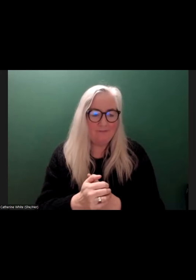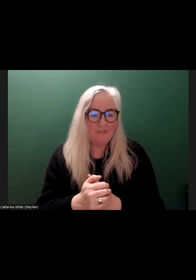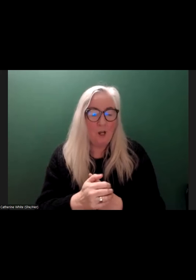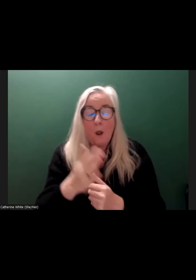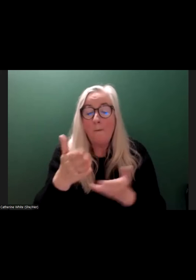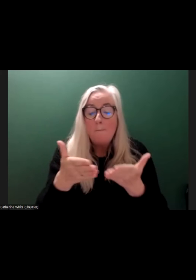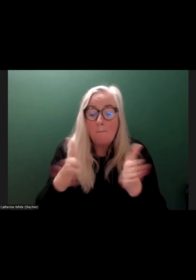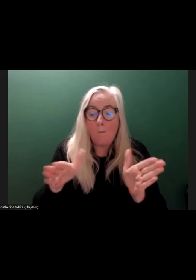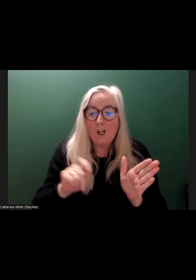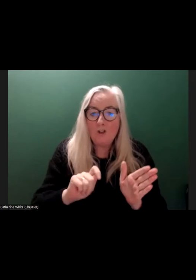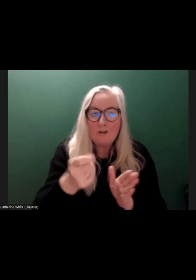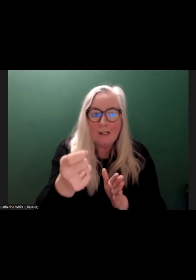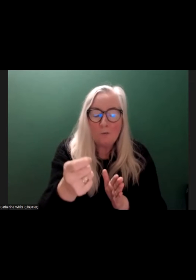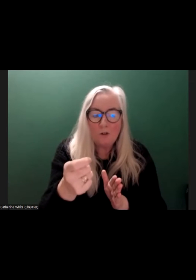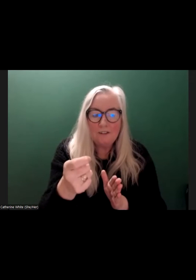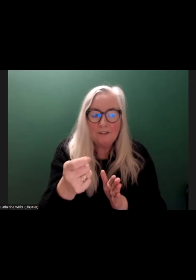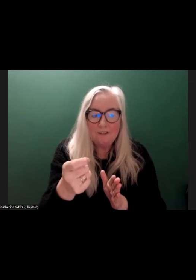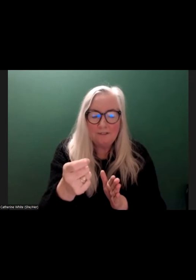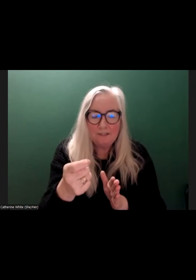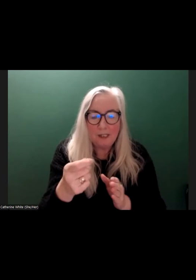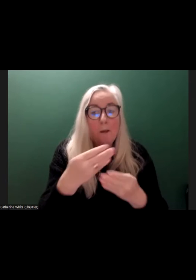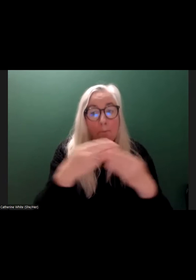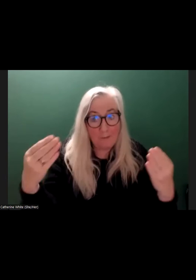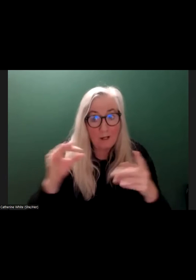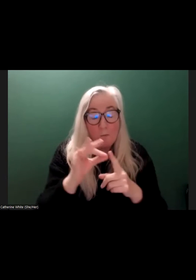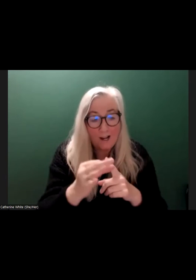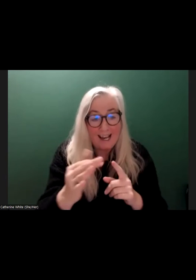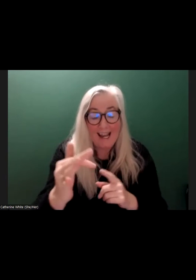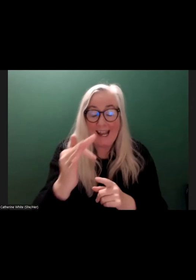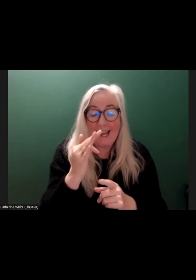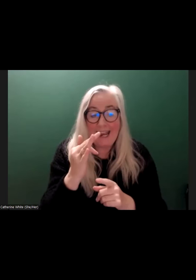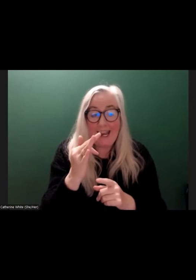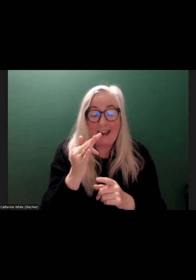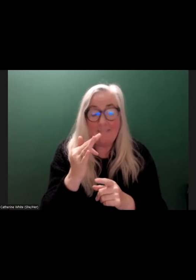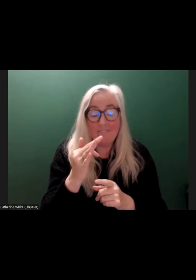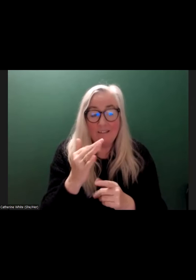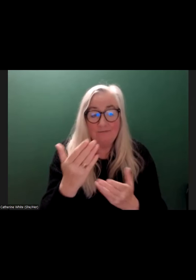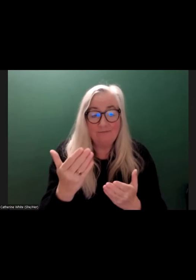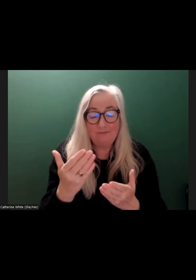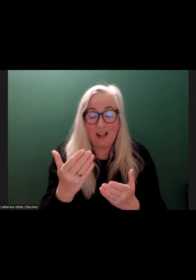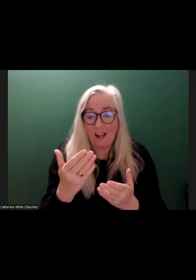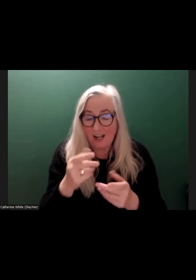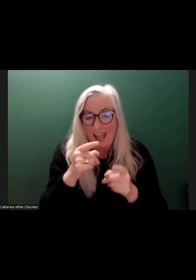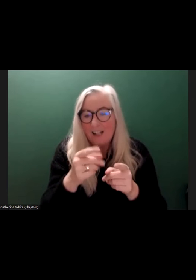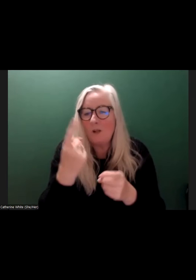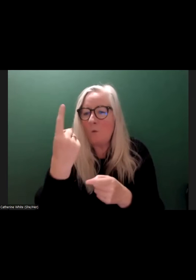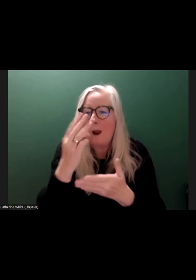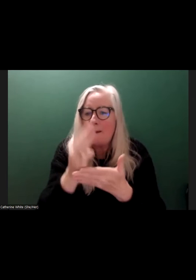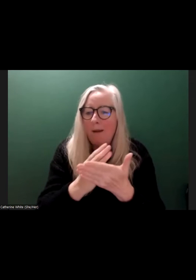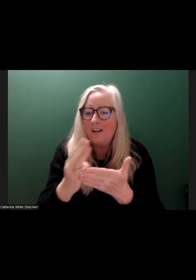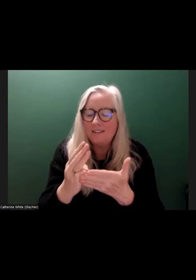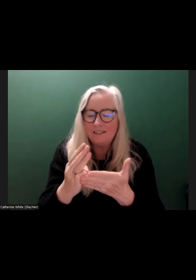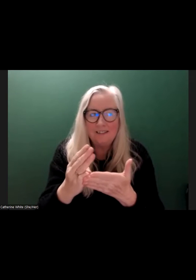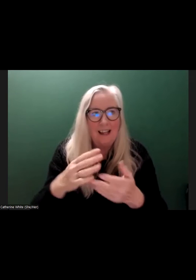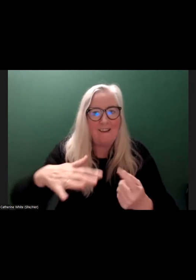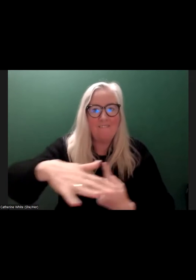transport is a huge point. If we sort public transport, they'll less reliant on cars. It's one of the jigsaw pieces of the environmental